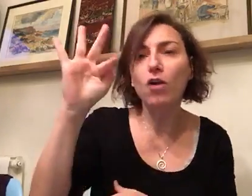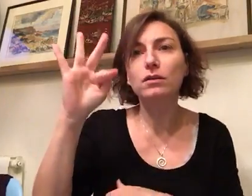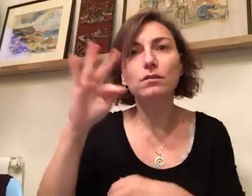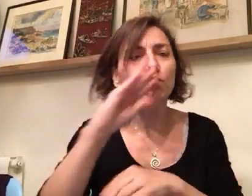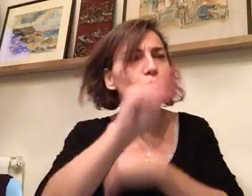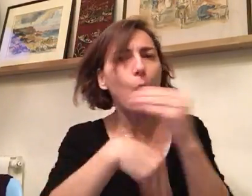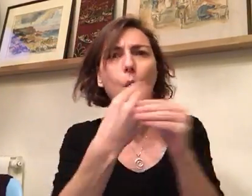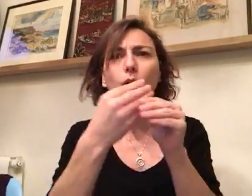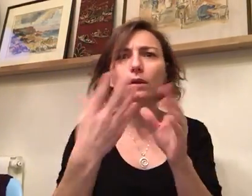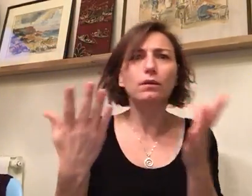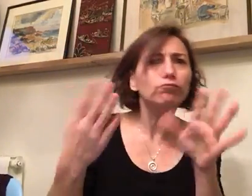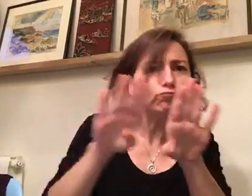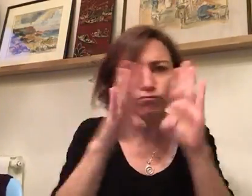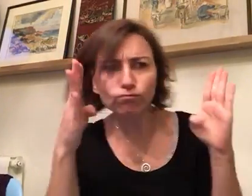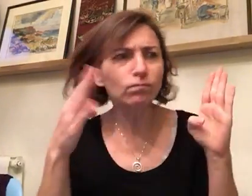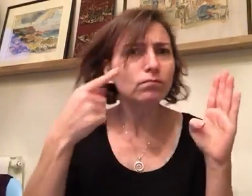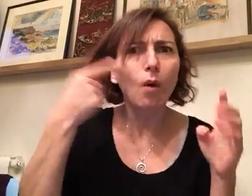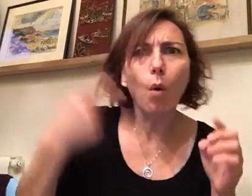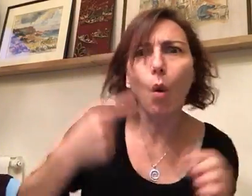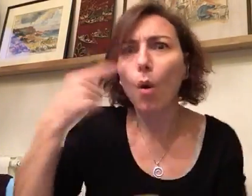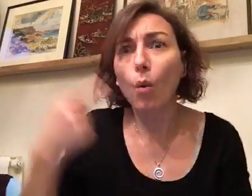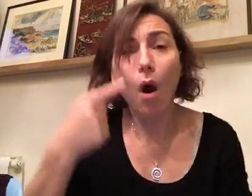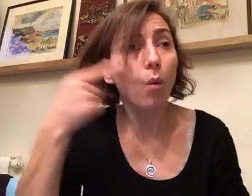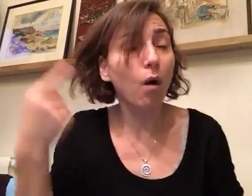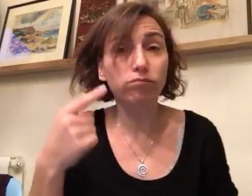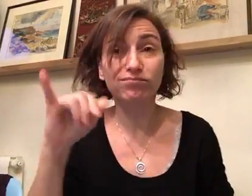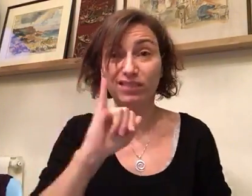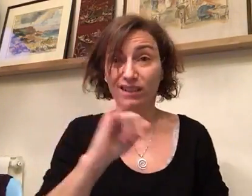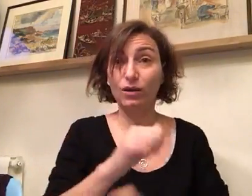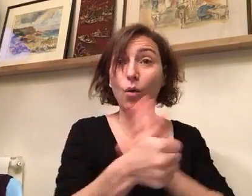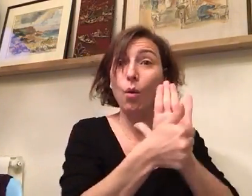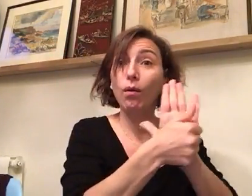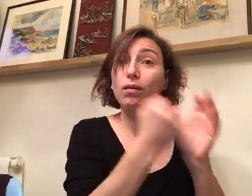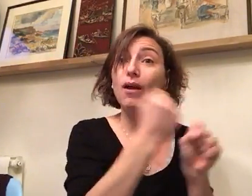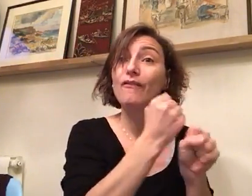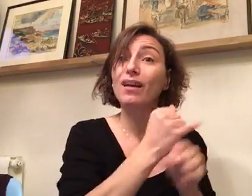It's fun to hear I'm coming in. I'm